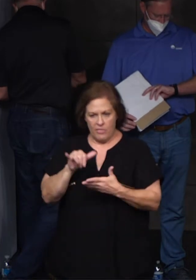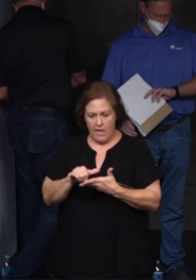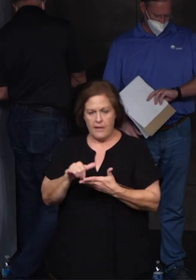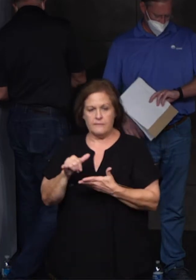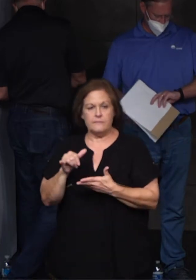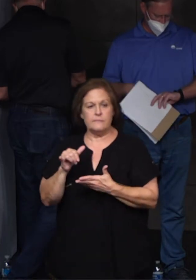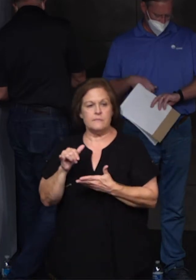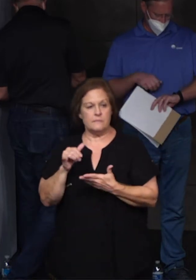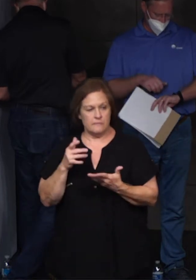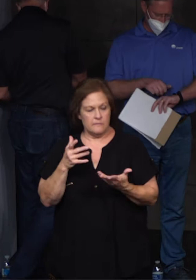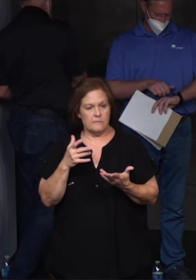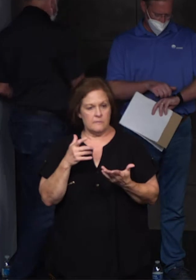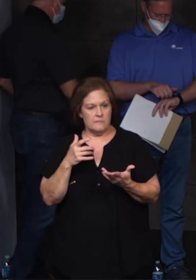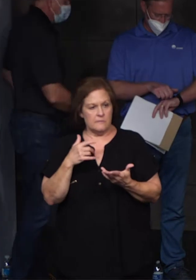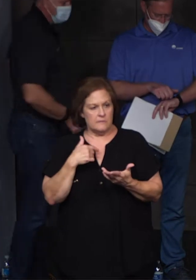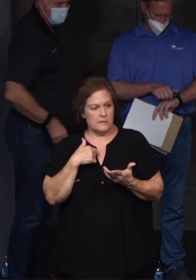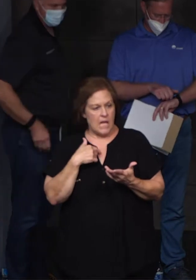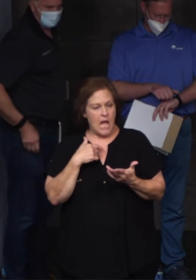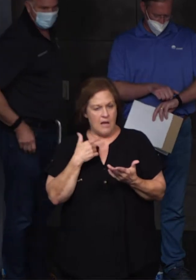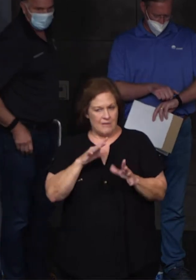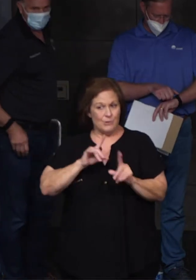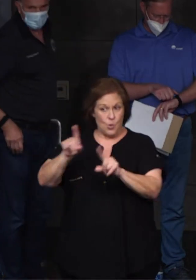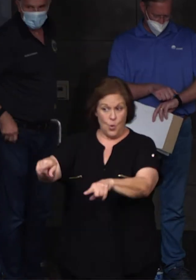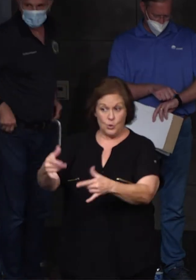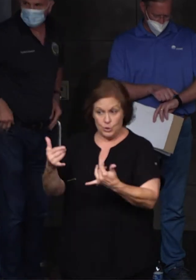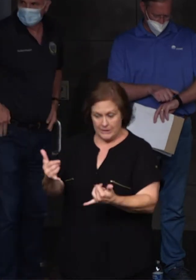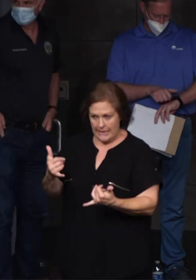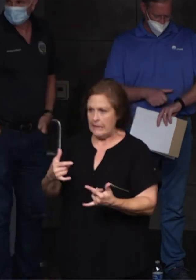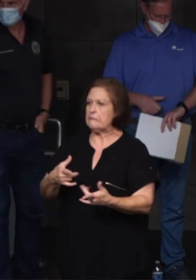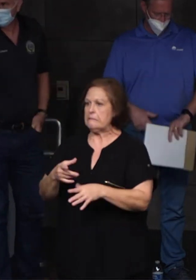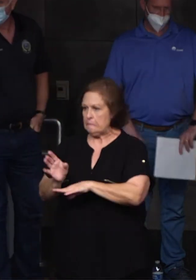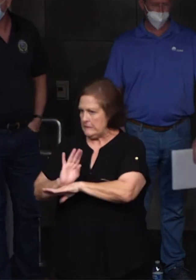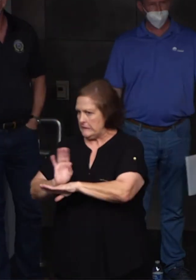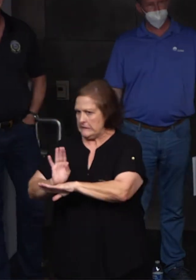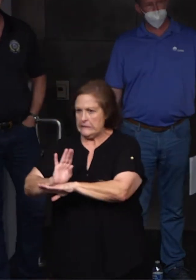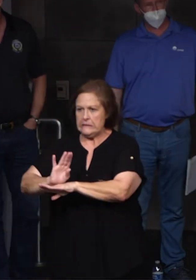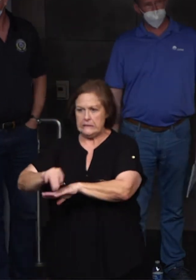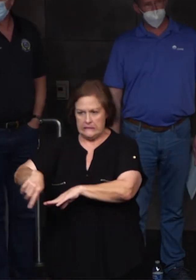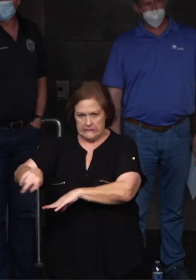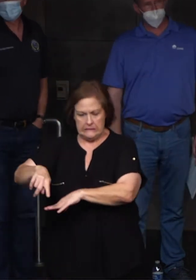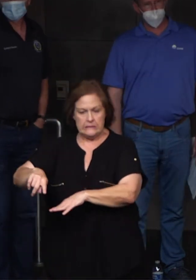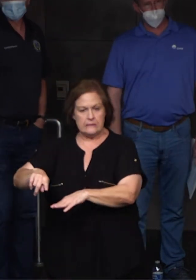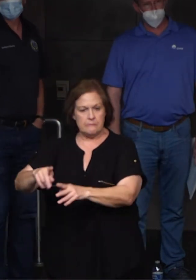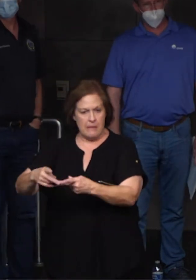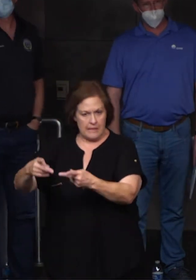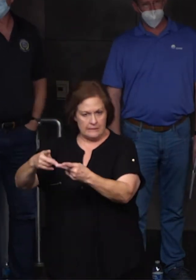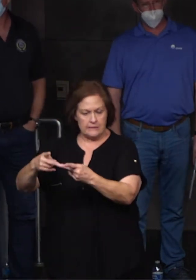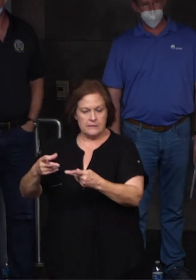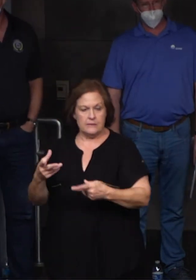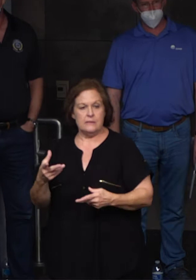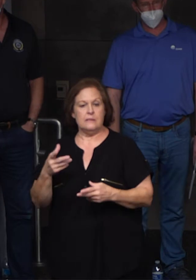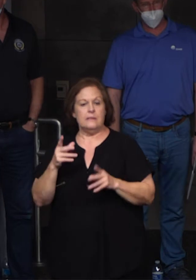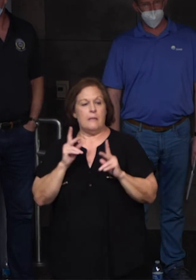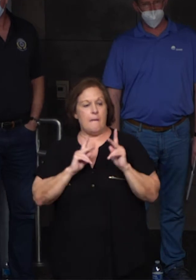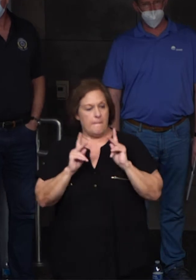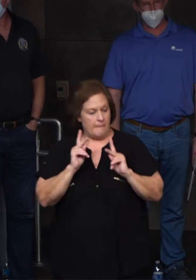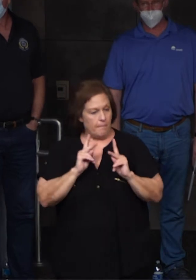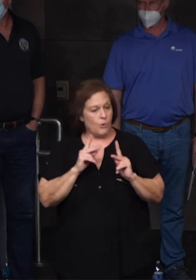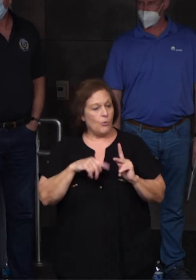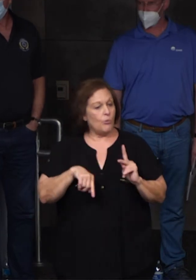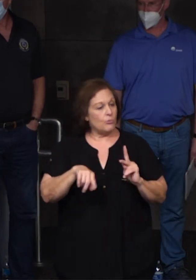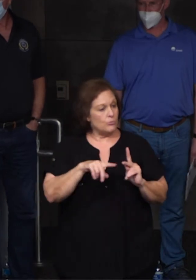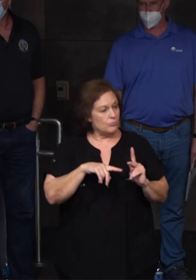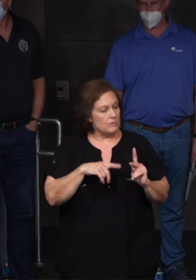I stopped at that operation today. It's busier than it has been, and people are actually